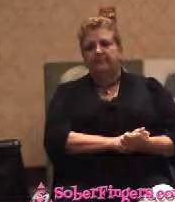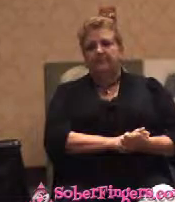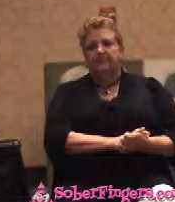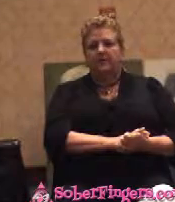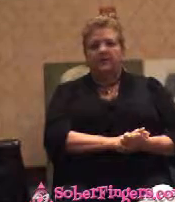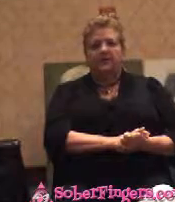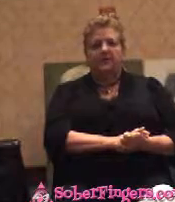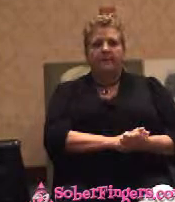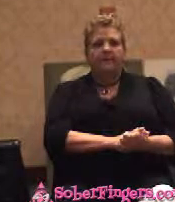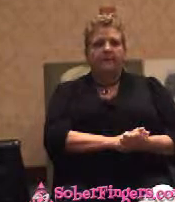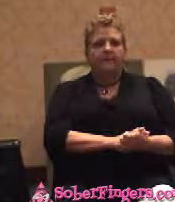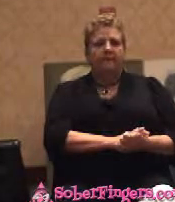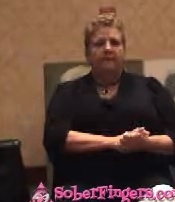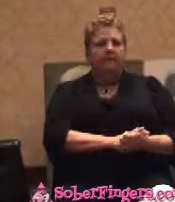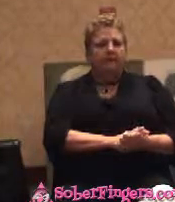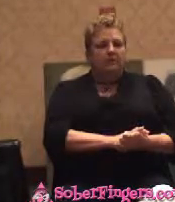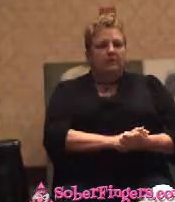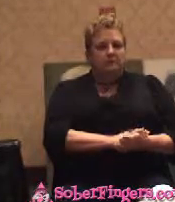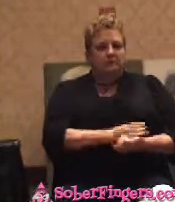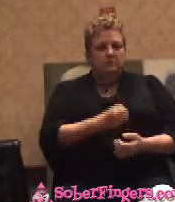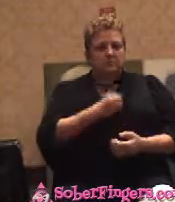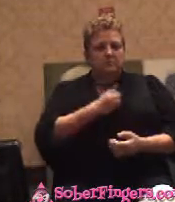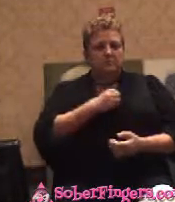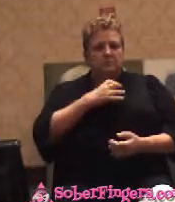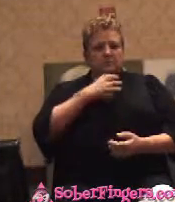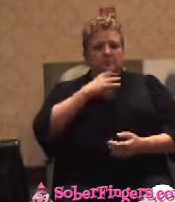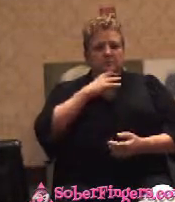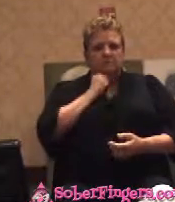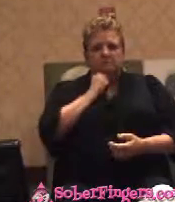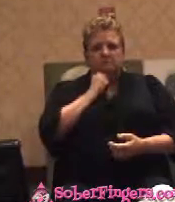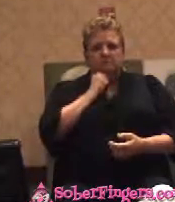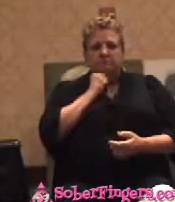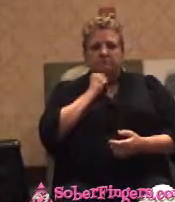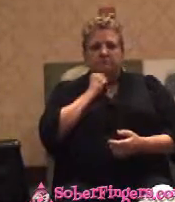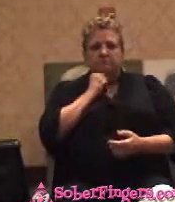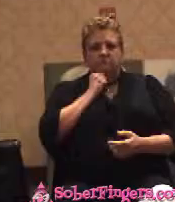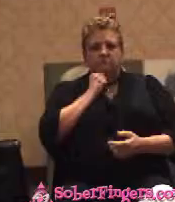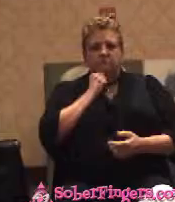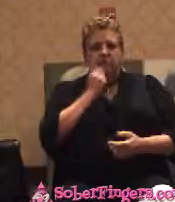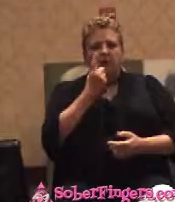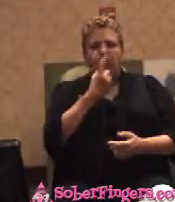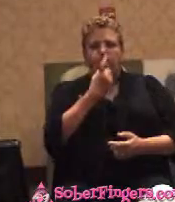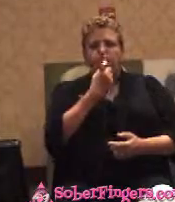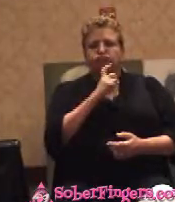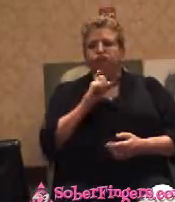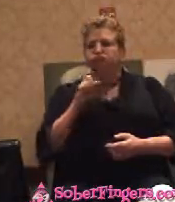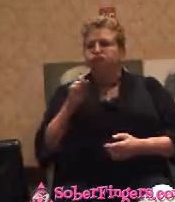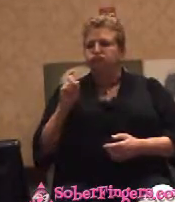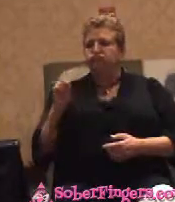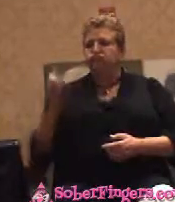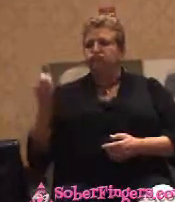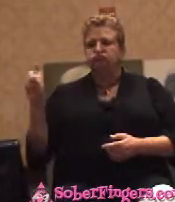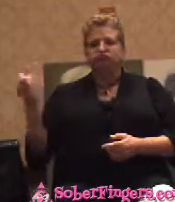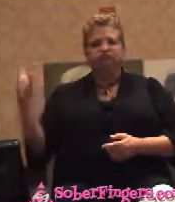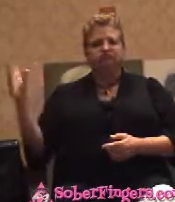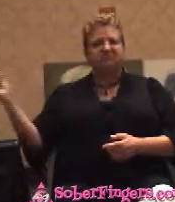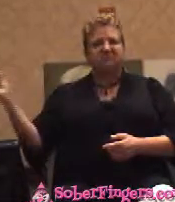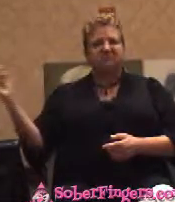And it's like somebody flipped a switch somewhere. I turned around and walked out of that hospital and went to a liquor